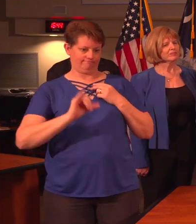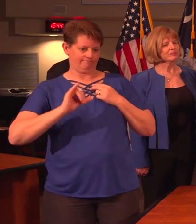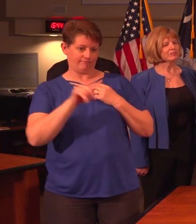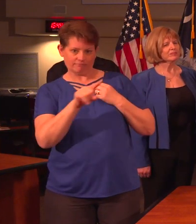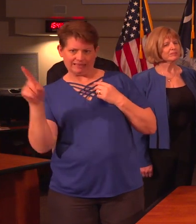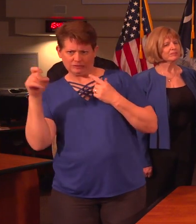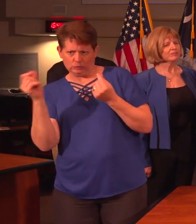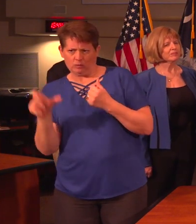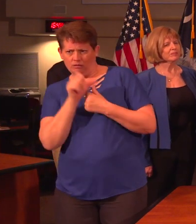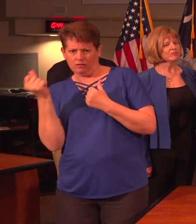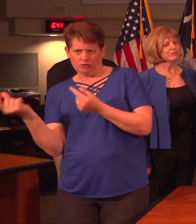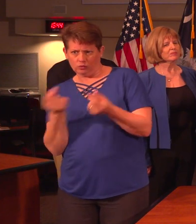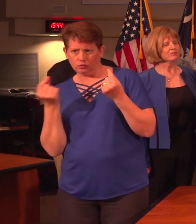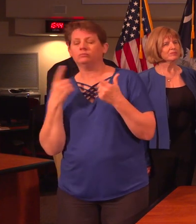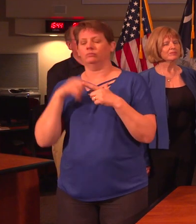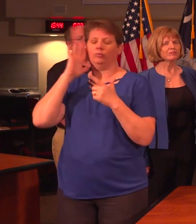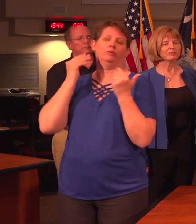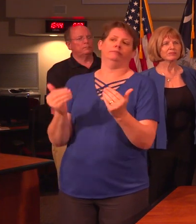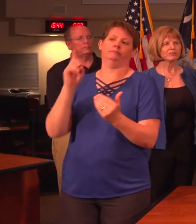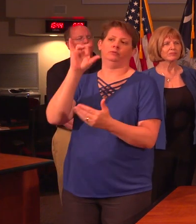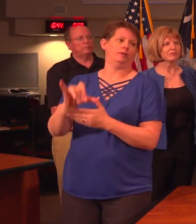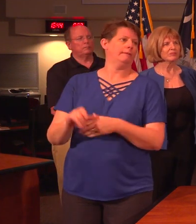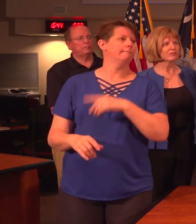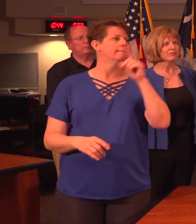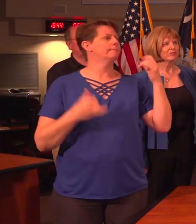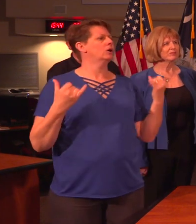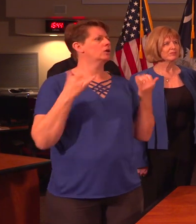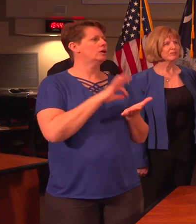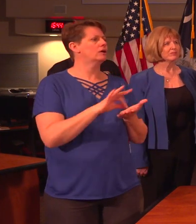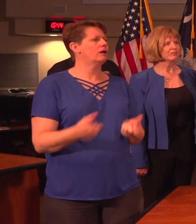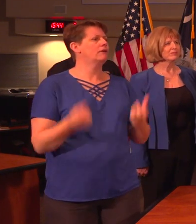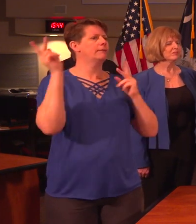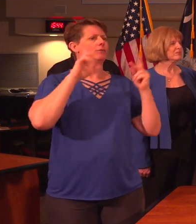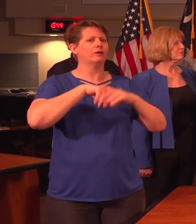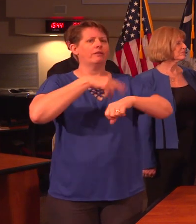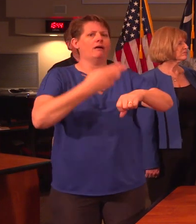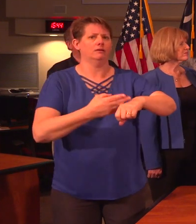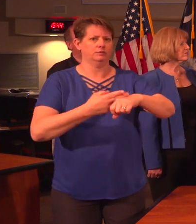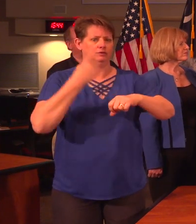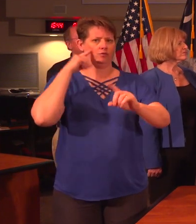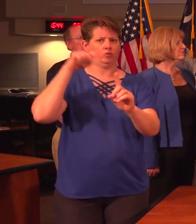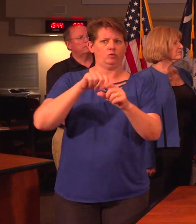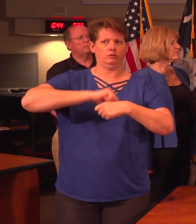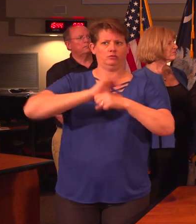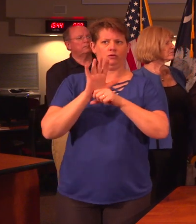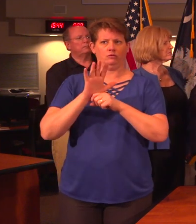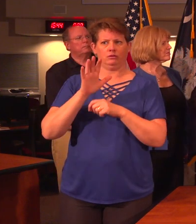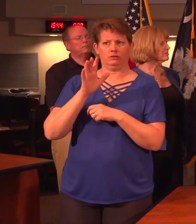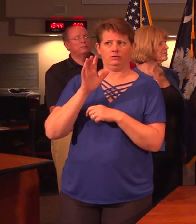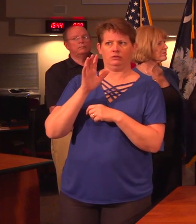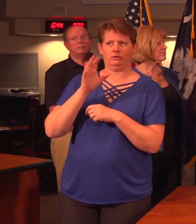things that need to be done, then we'll do them. What's the current count of how many people are hospitalized right now because of COVID